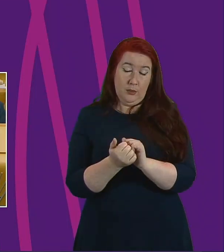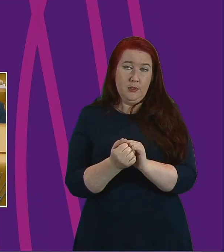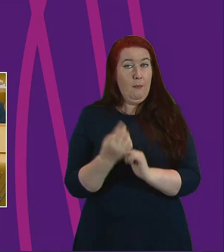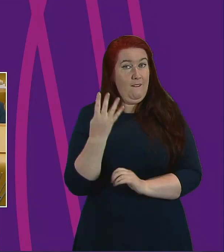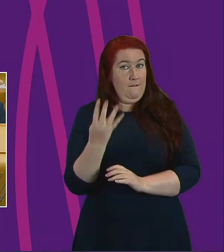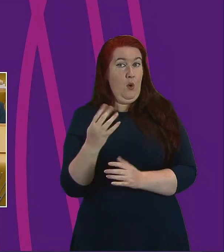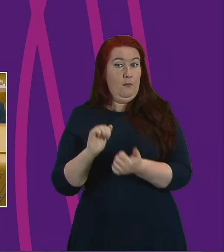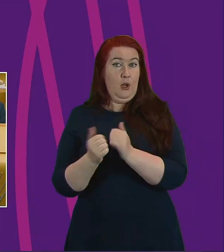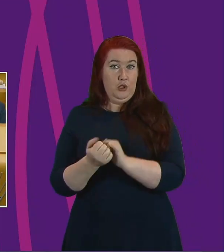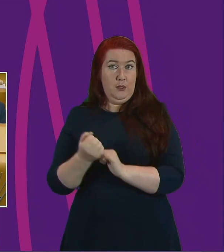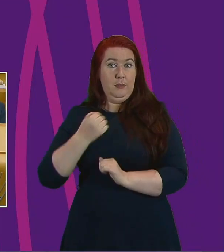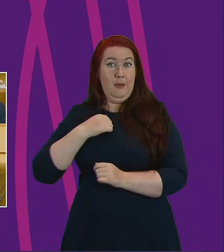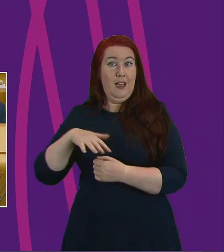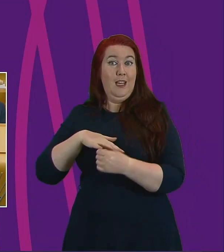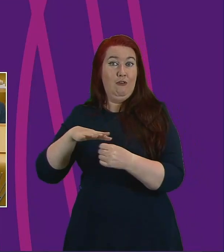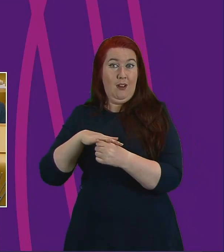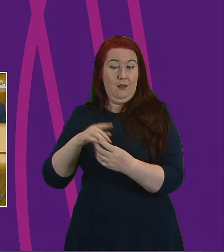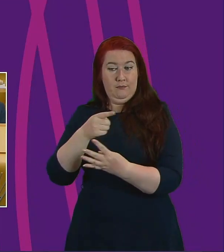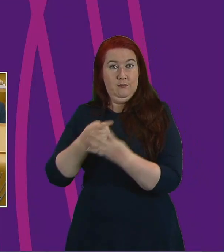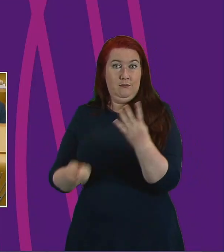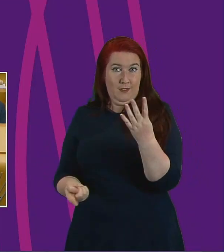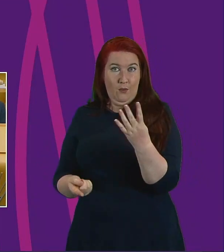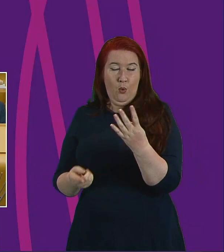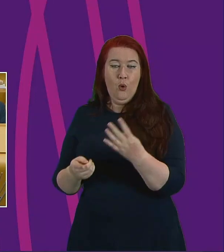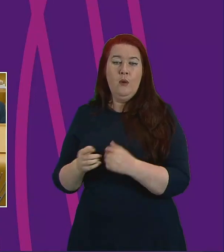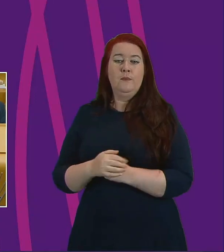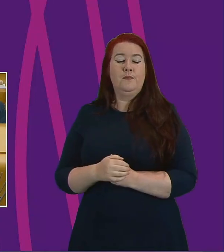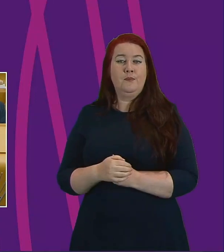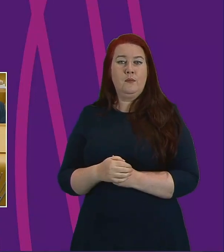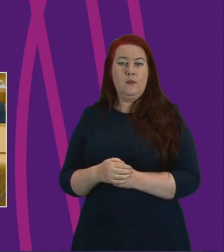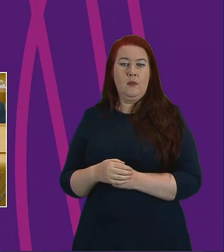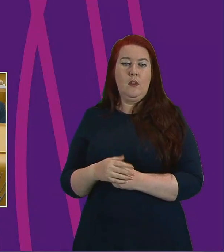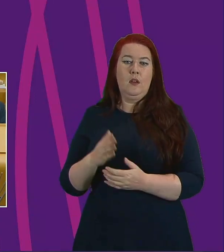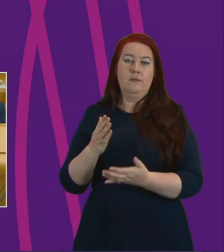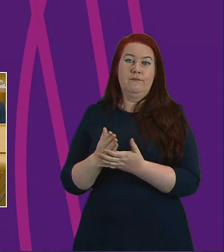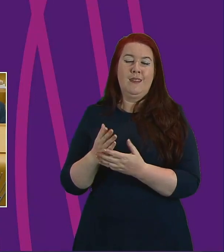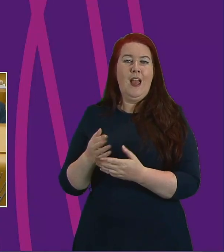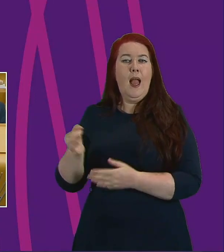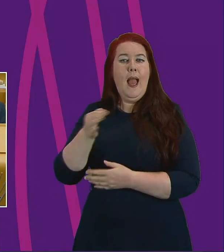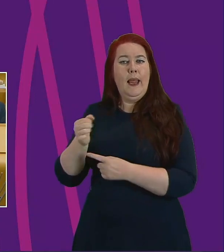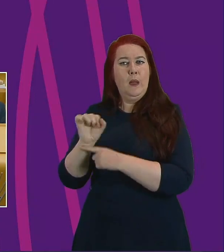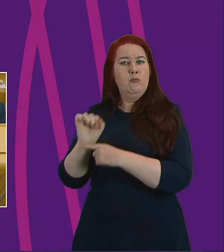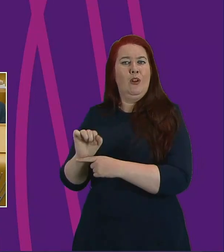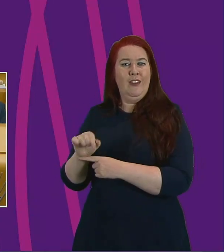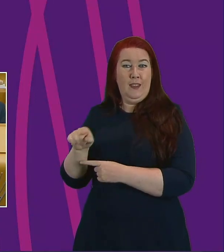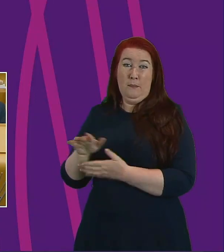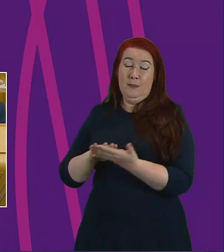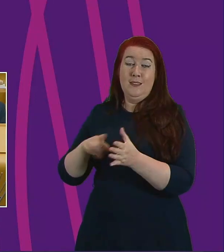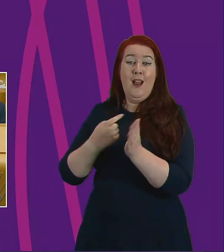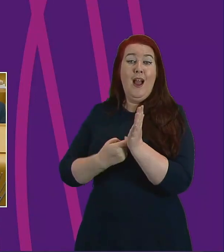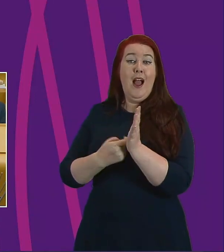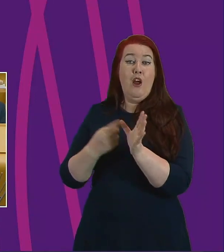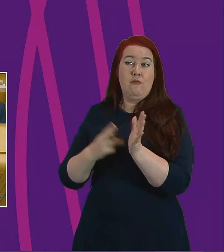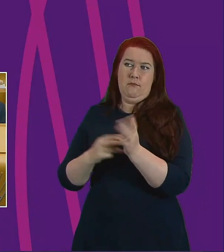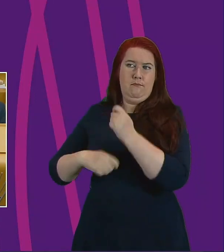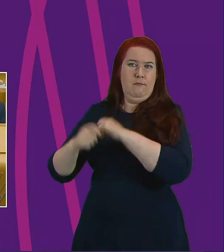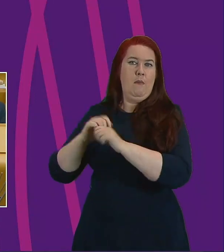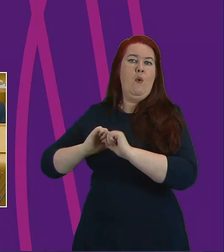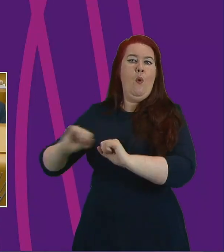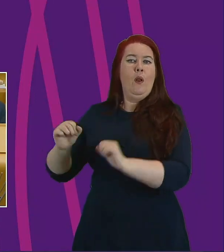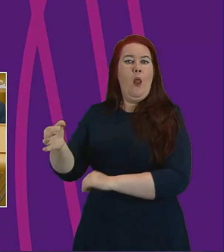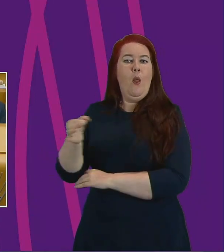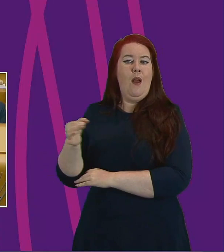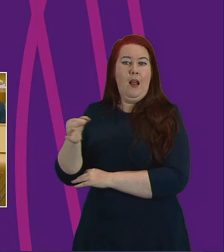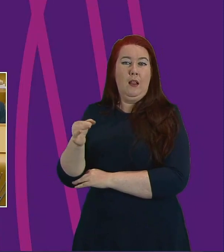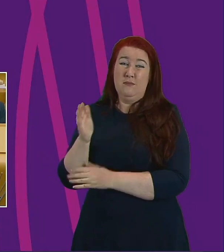Gannock Valley, North Coast, three towns and Arran. Island proofing enabled Arran to its own locality and rightly so. This local element has